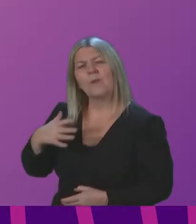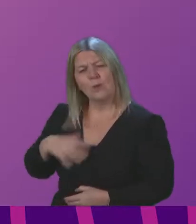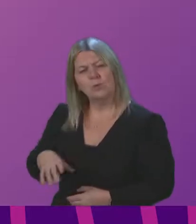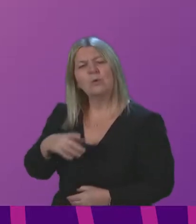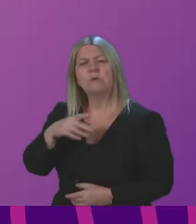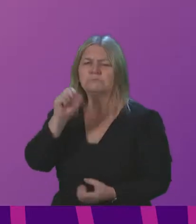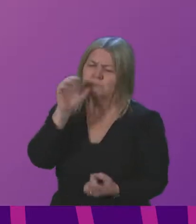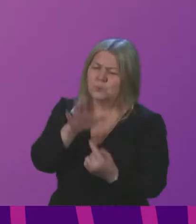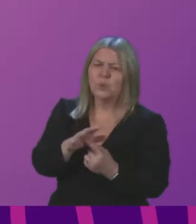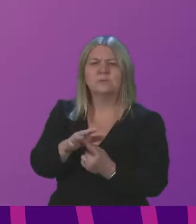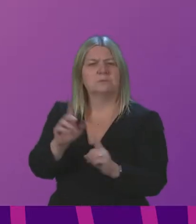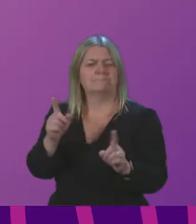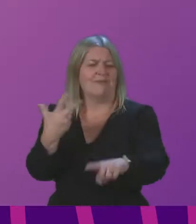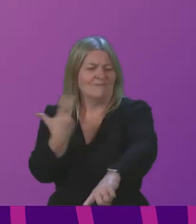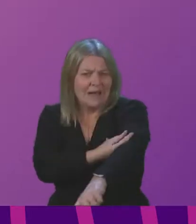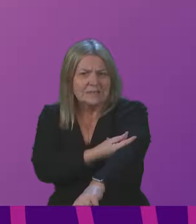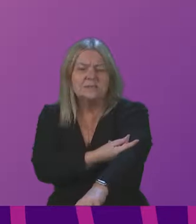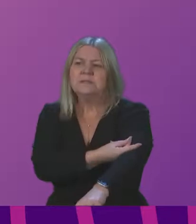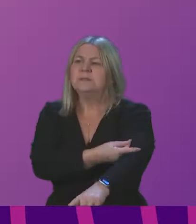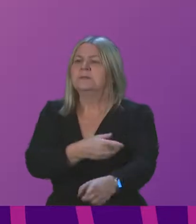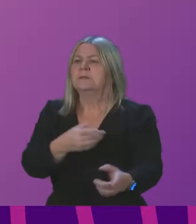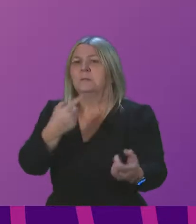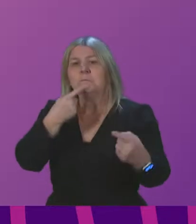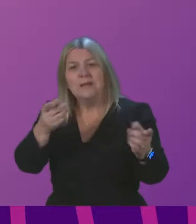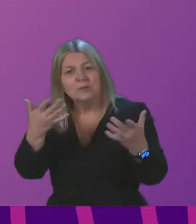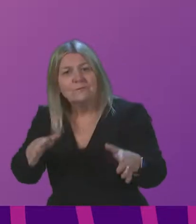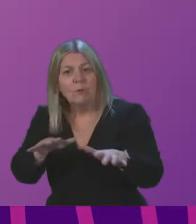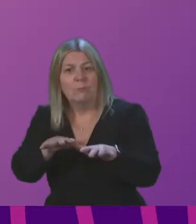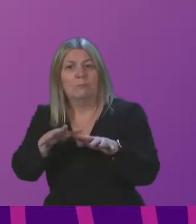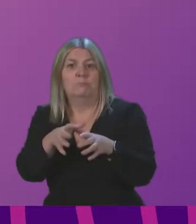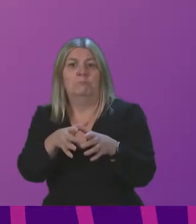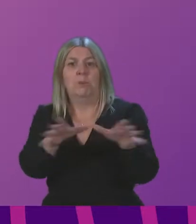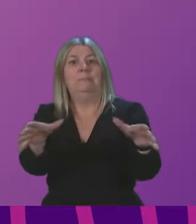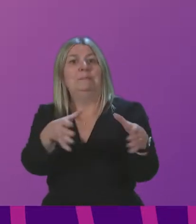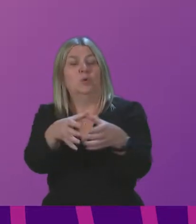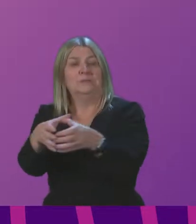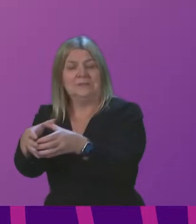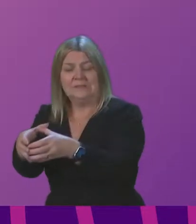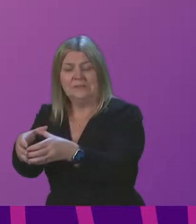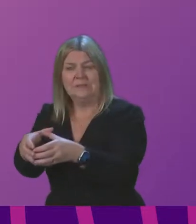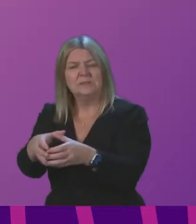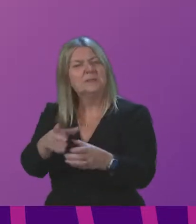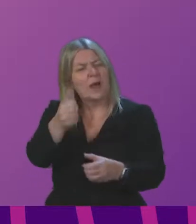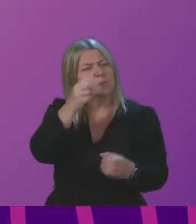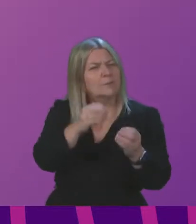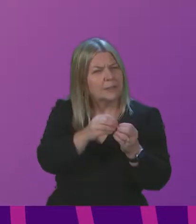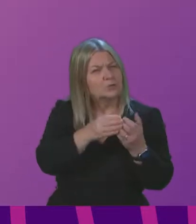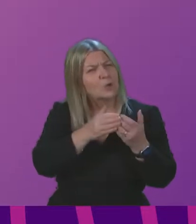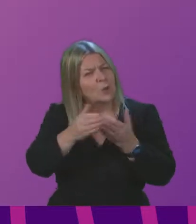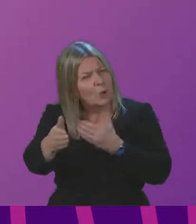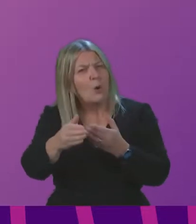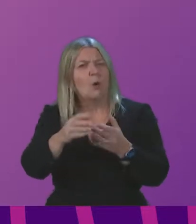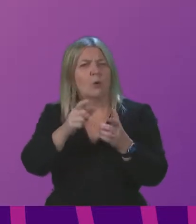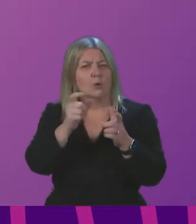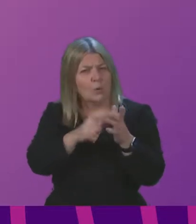importance of messaging by governments and public bodies, talk about long COVID, and finish with saying something of the resilience of young people